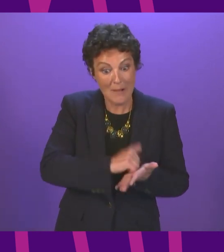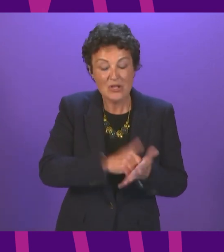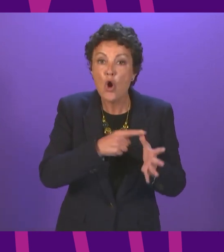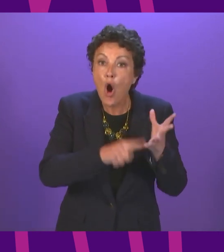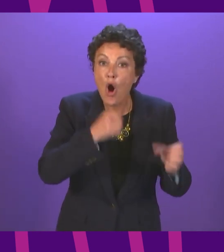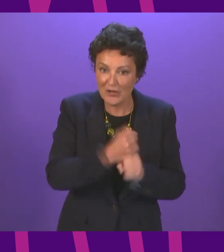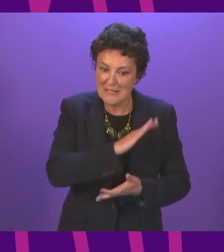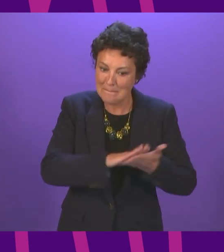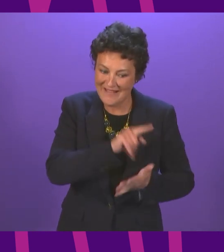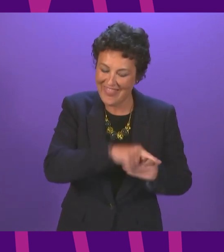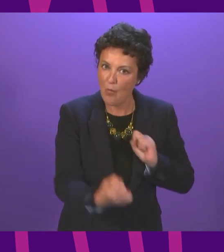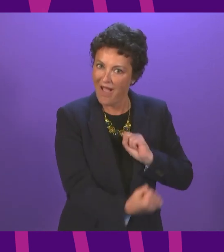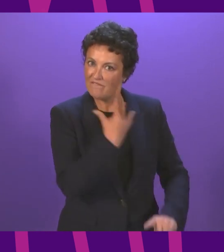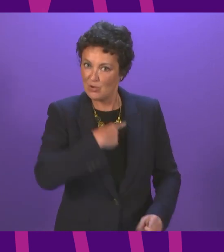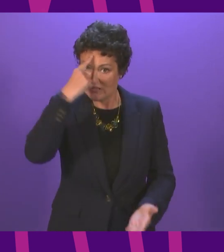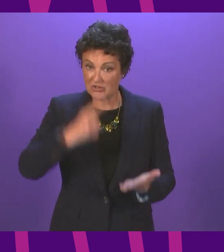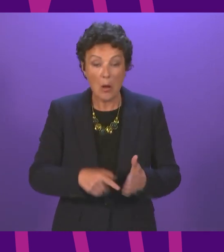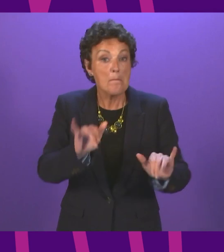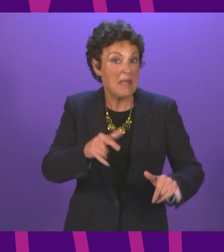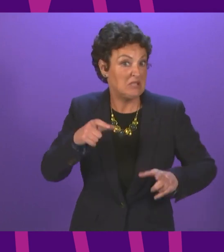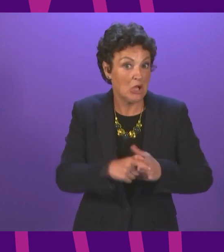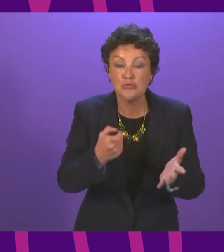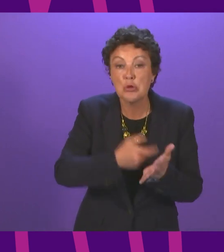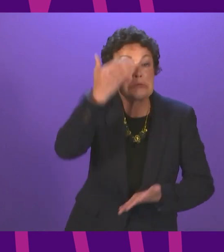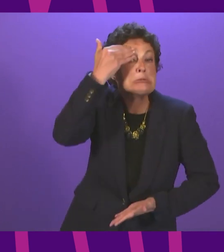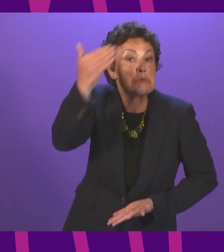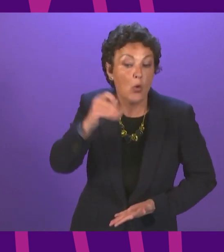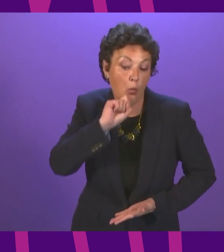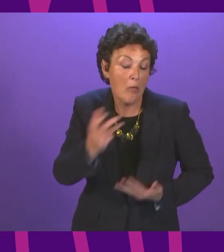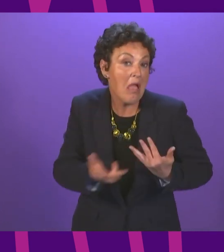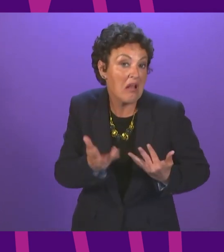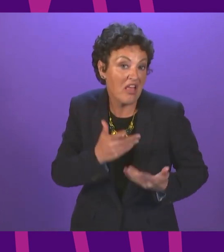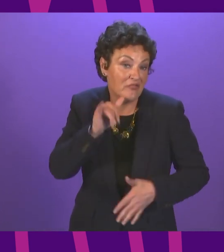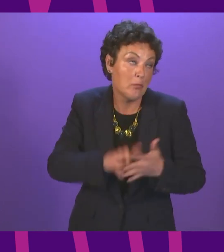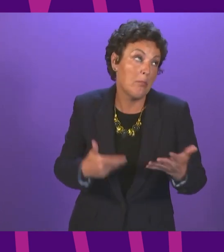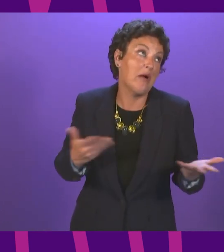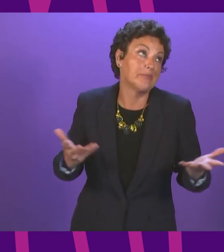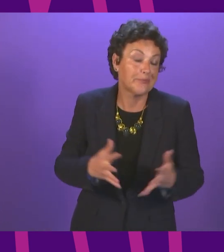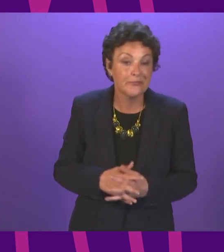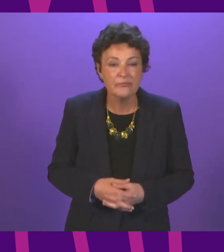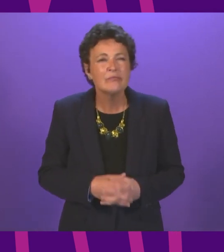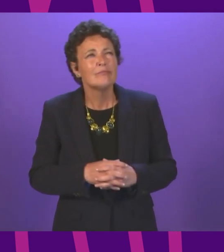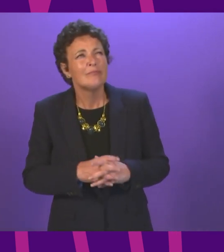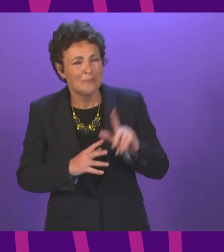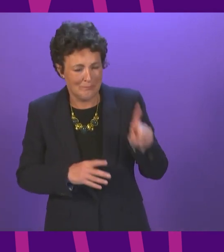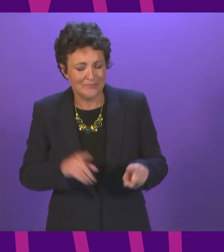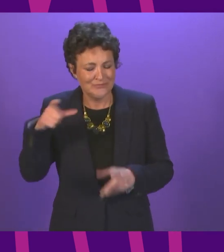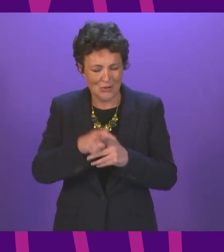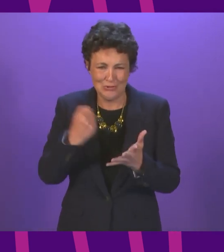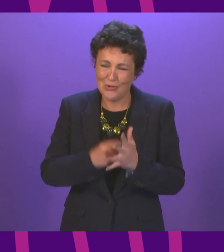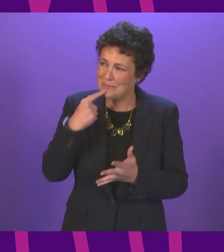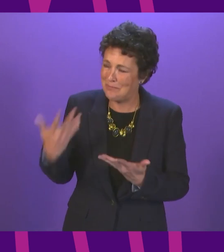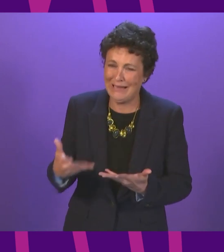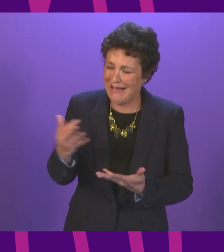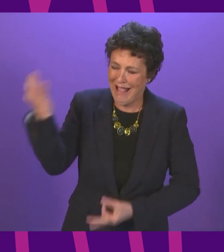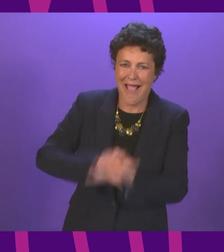going forward. I don't know whether Douglas Ross was just unaware of that. But there we go. On the many questions there, I am going to quickly run